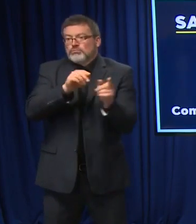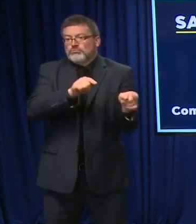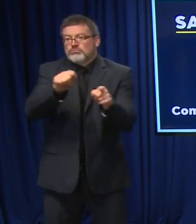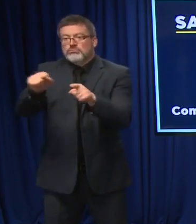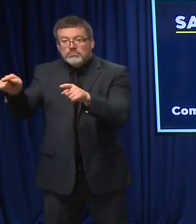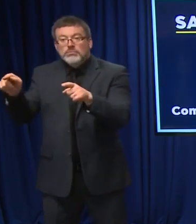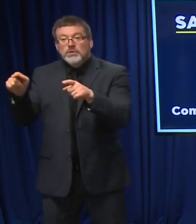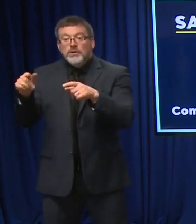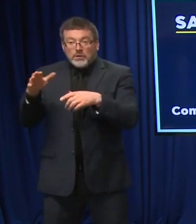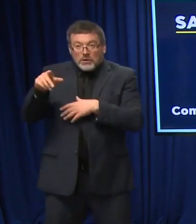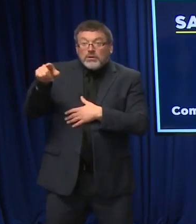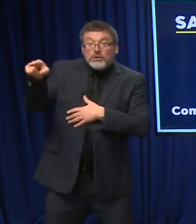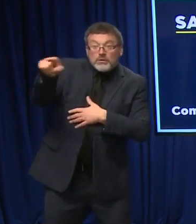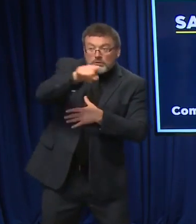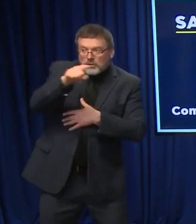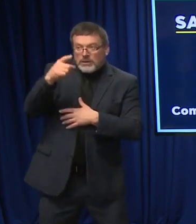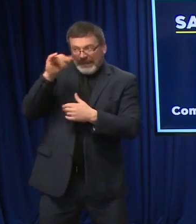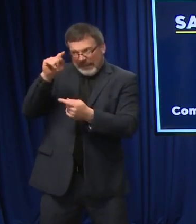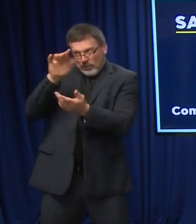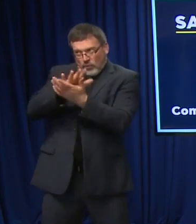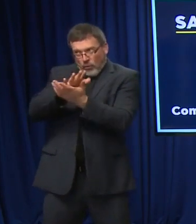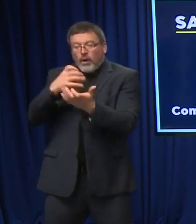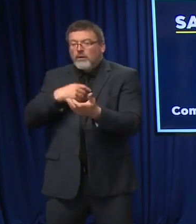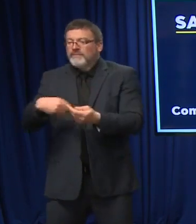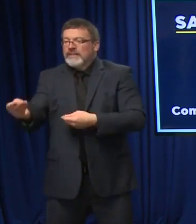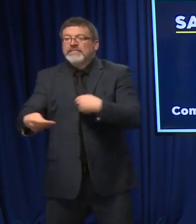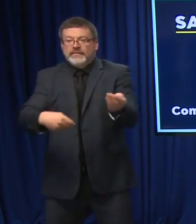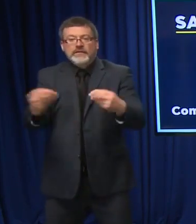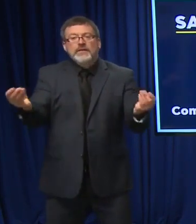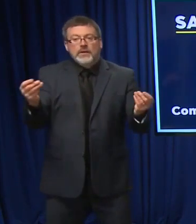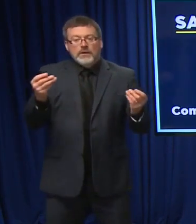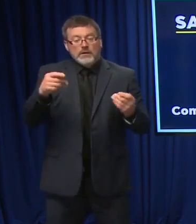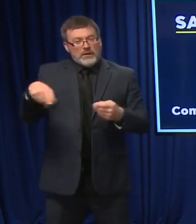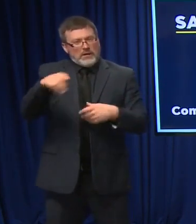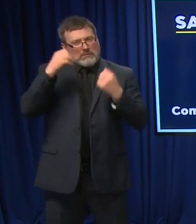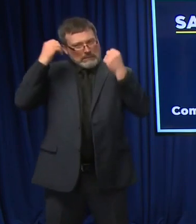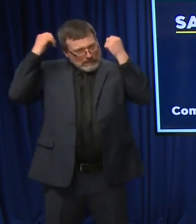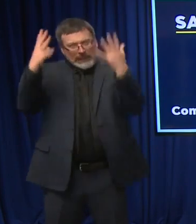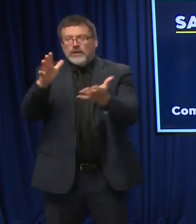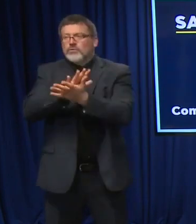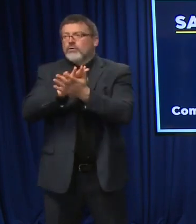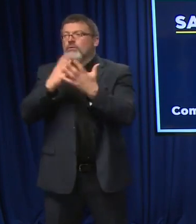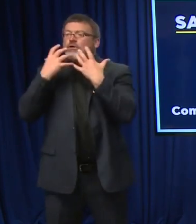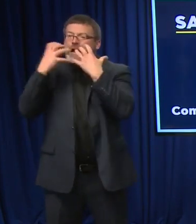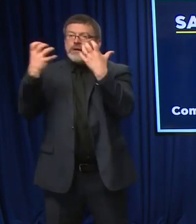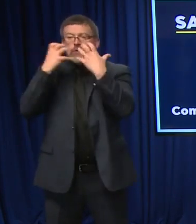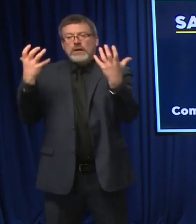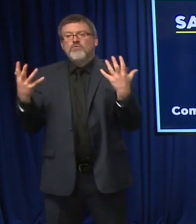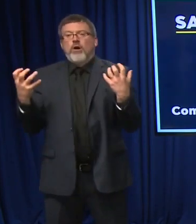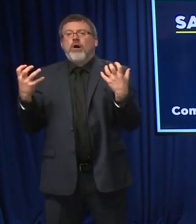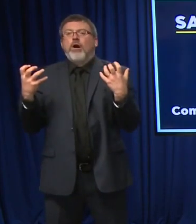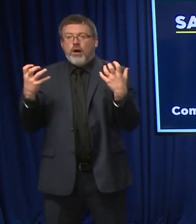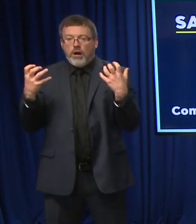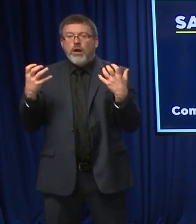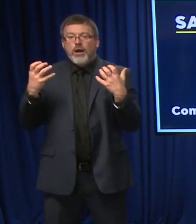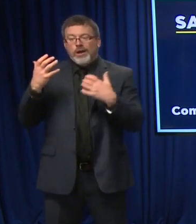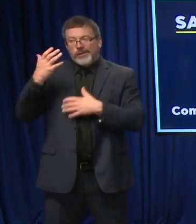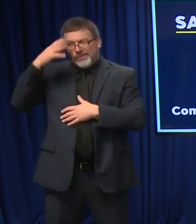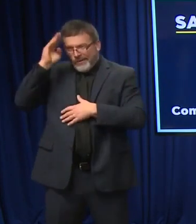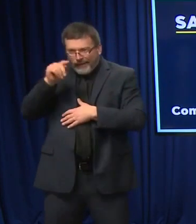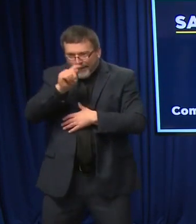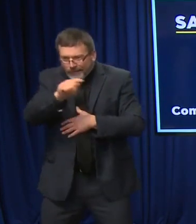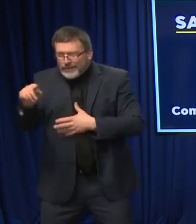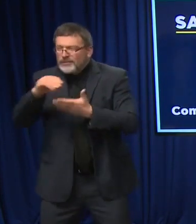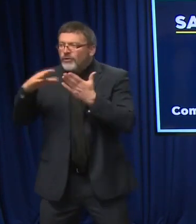Obviously, there's a lot of demand within schools. If a child goes home with a runny nose or not feeling well, whatever it might be, we want schools to be able to hand that